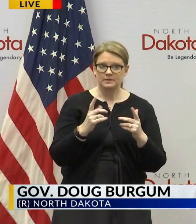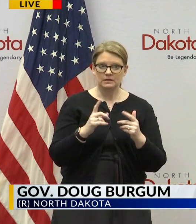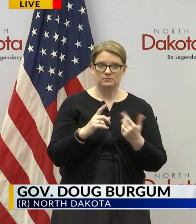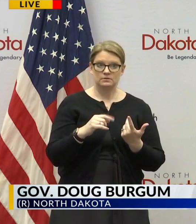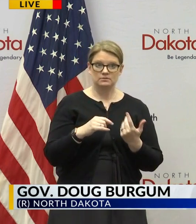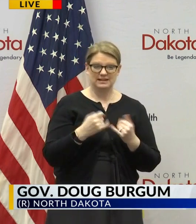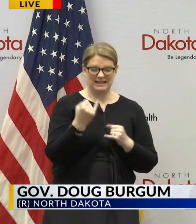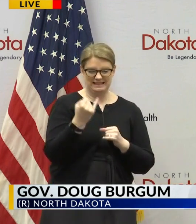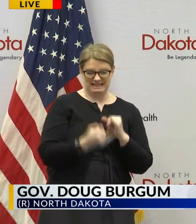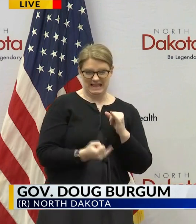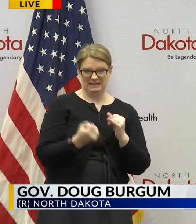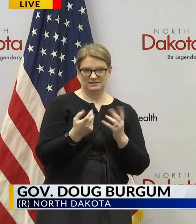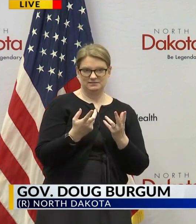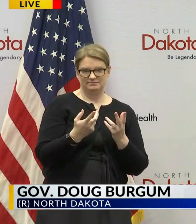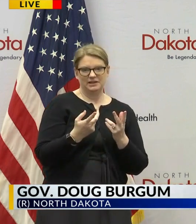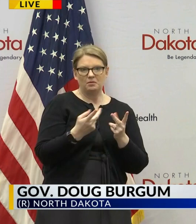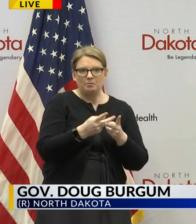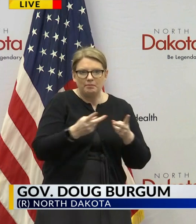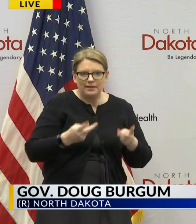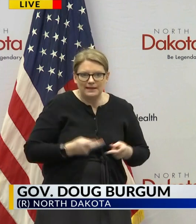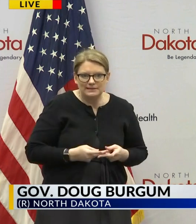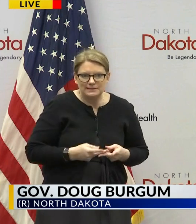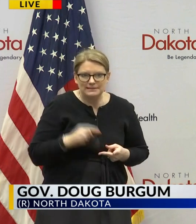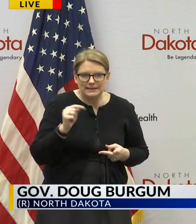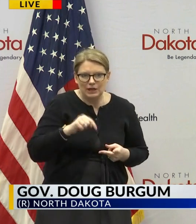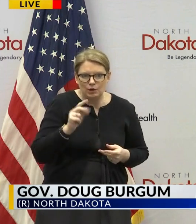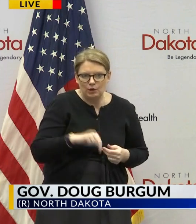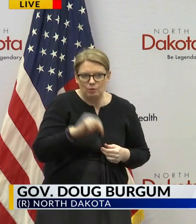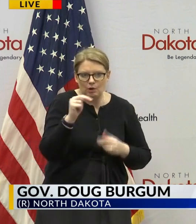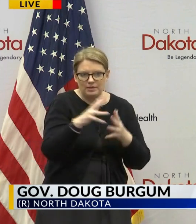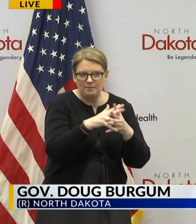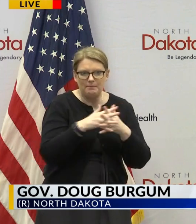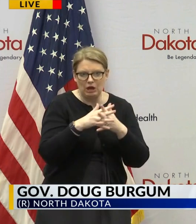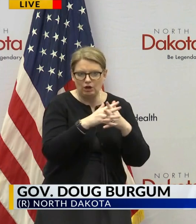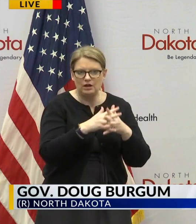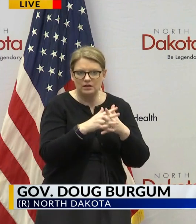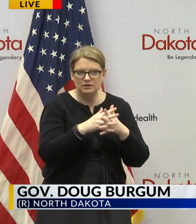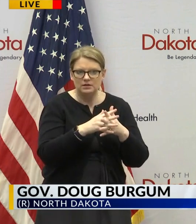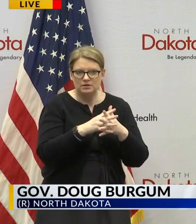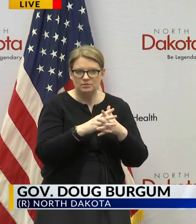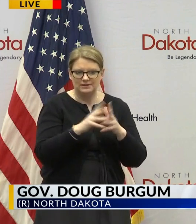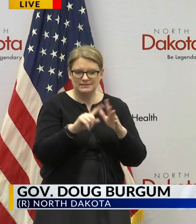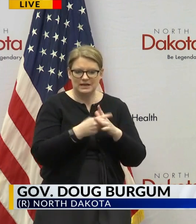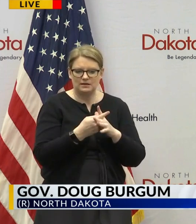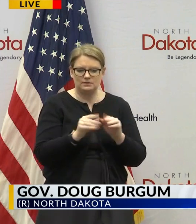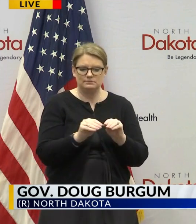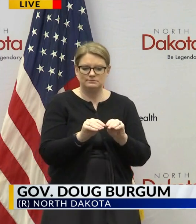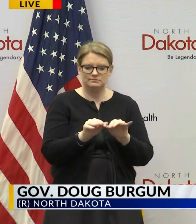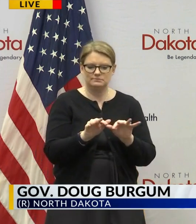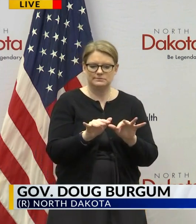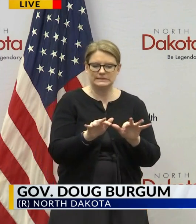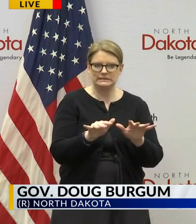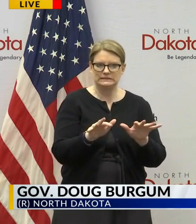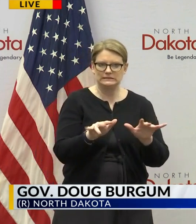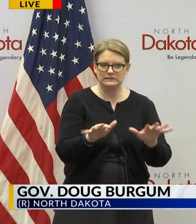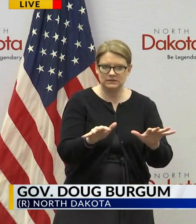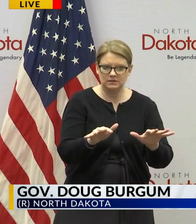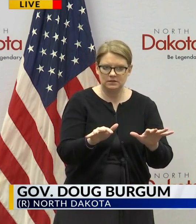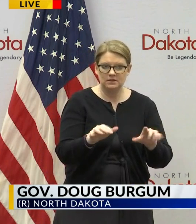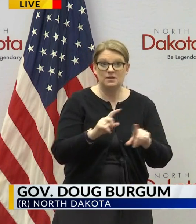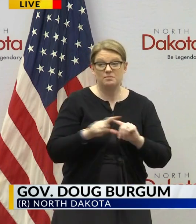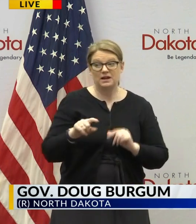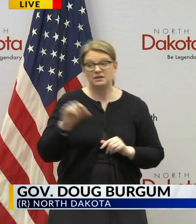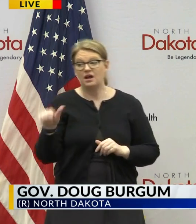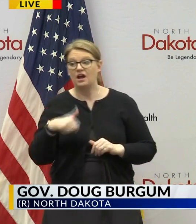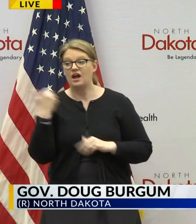one of the last places in North America where it's gonna where it's reaching and so again we can look at other states